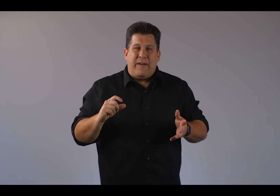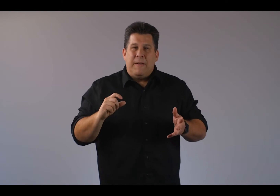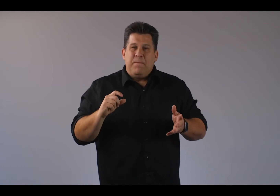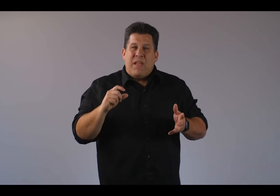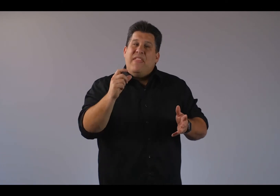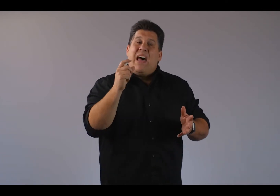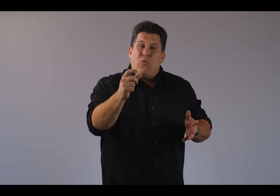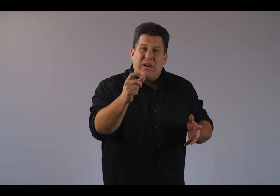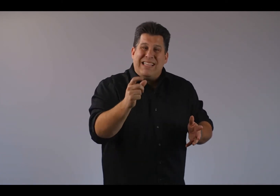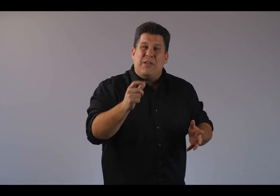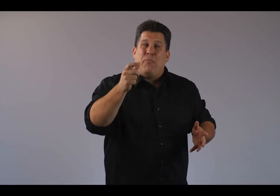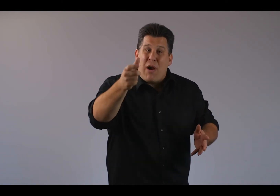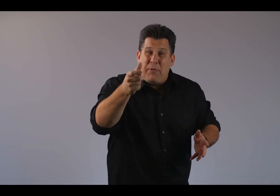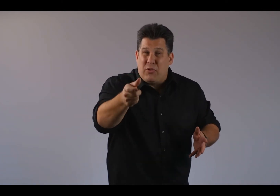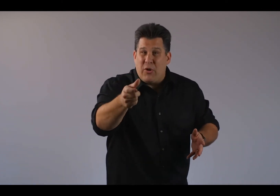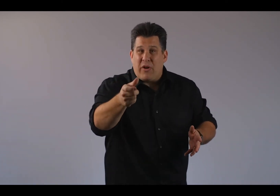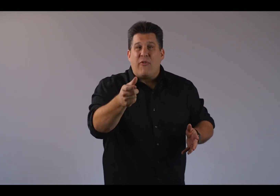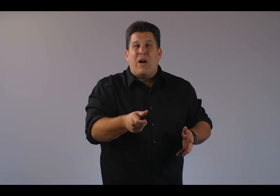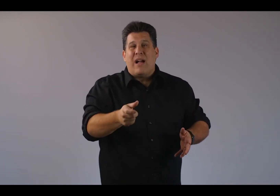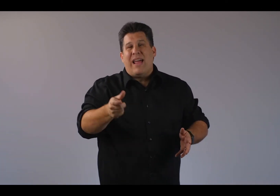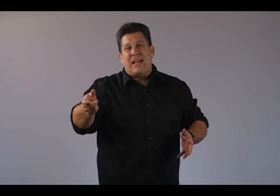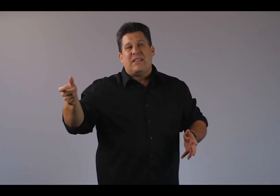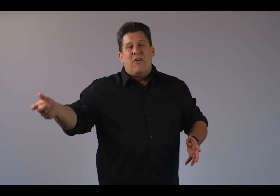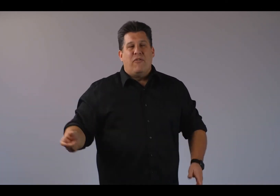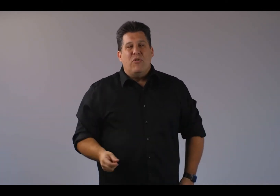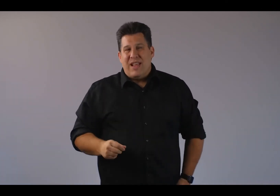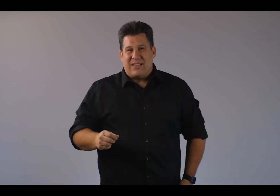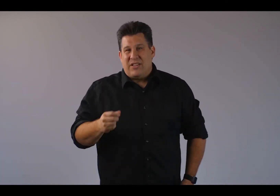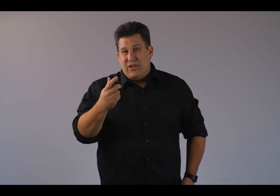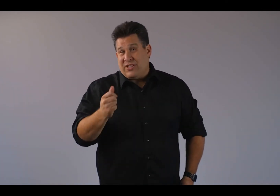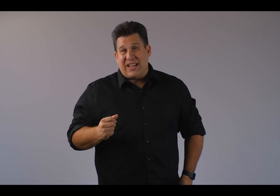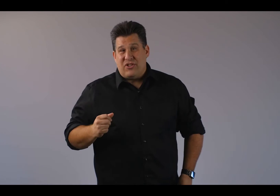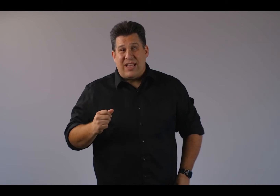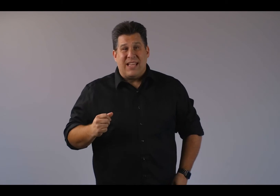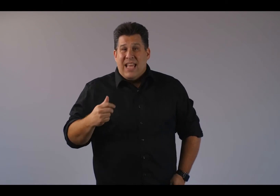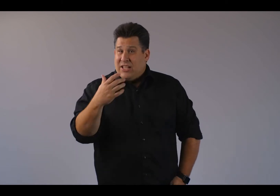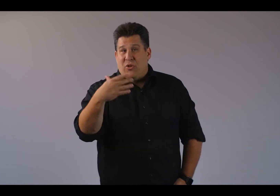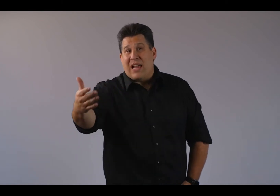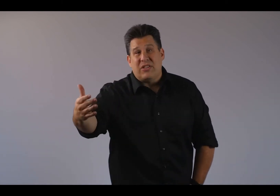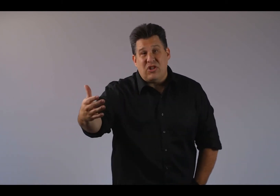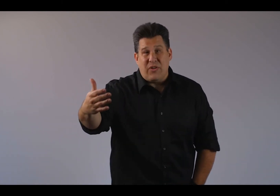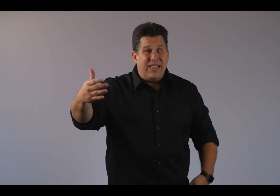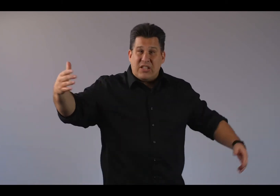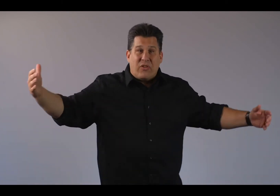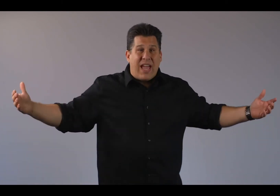That work is the preparatory work for what God has for you next, your second chance. And so God looks at Jonah and he says, okay,